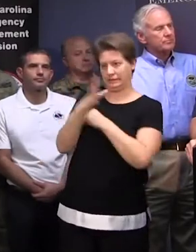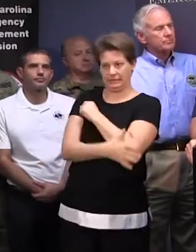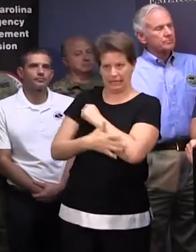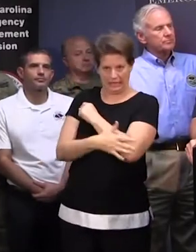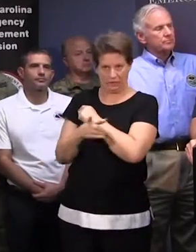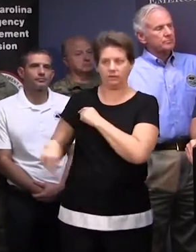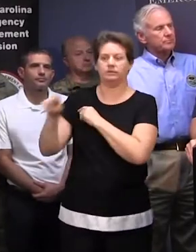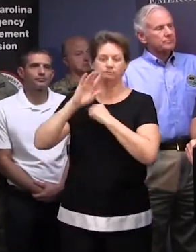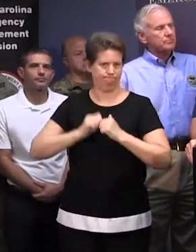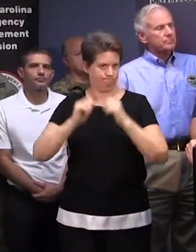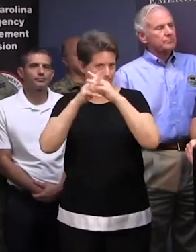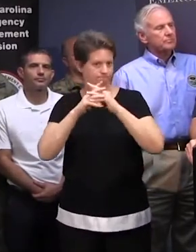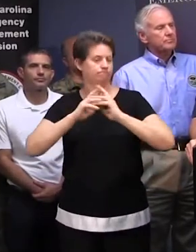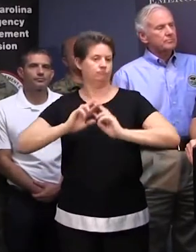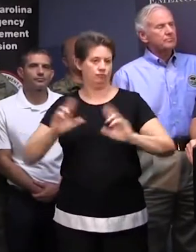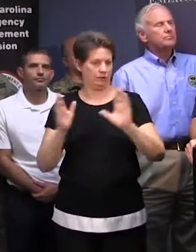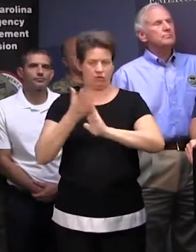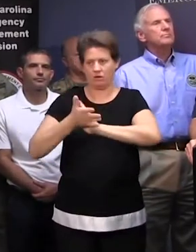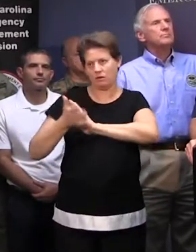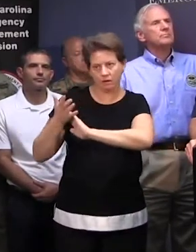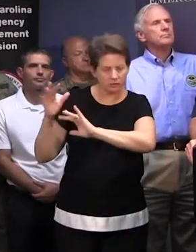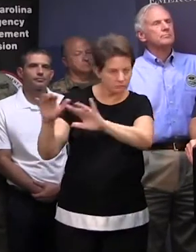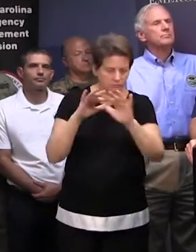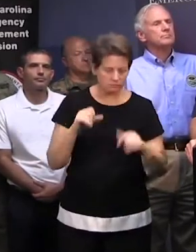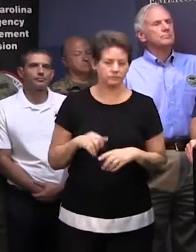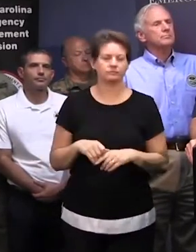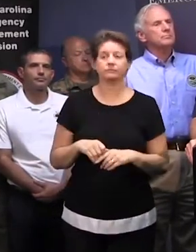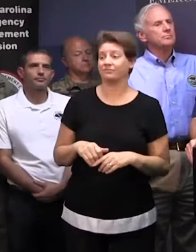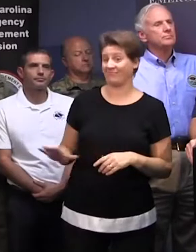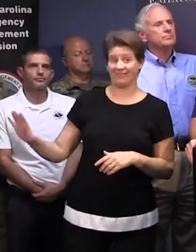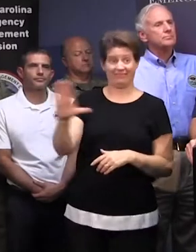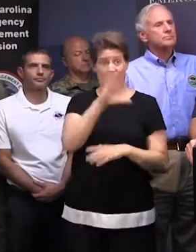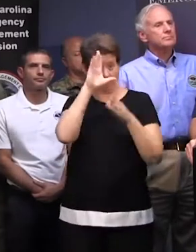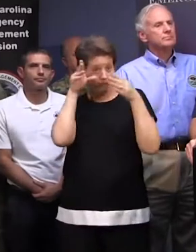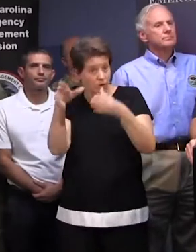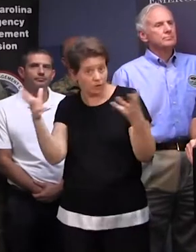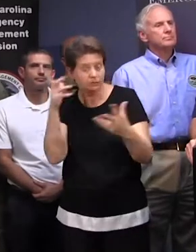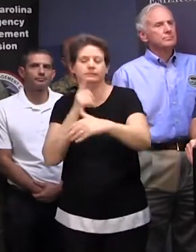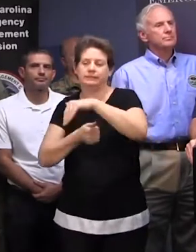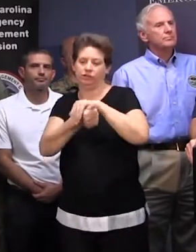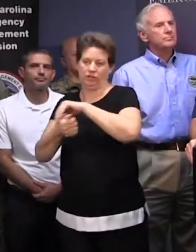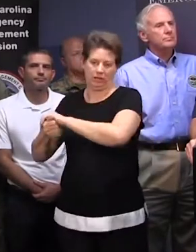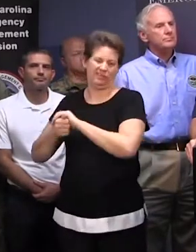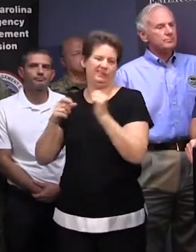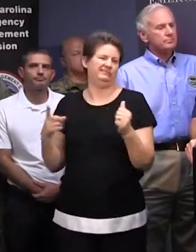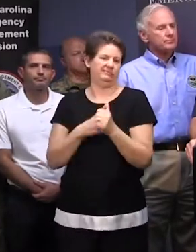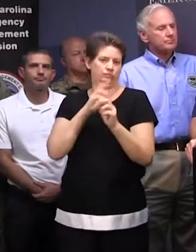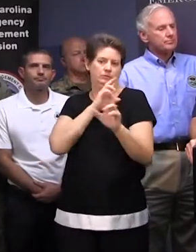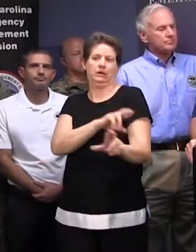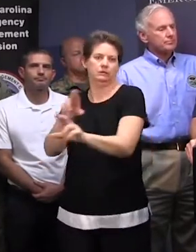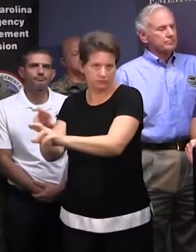that their emergency operations centers are operational, and their primary focus continues to be sheltering and initial response.